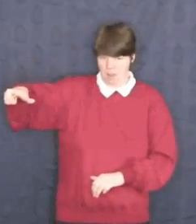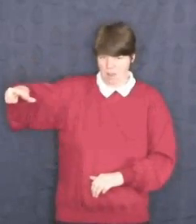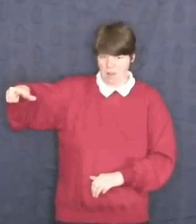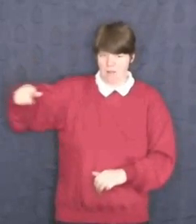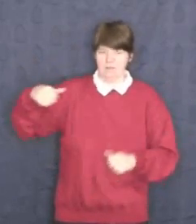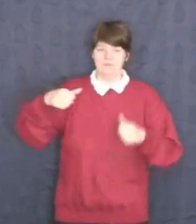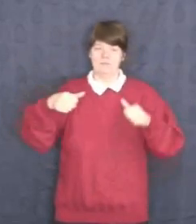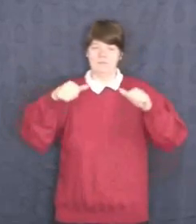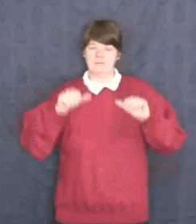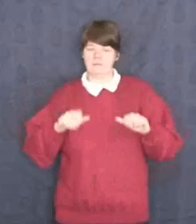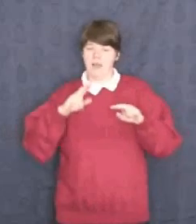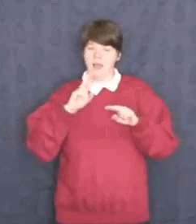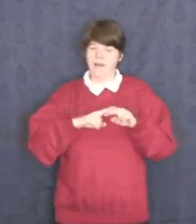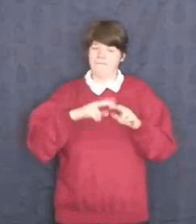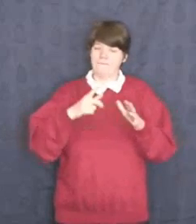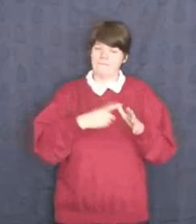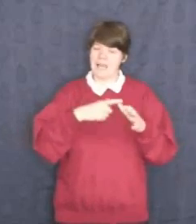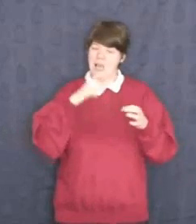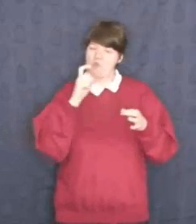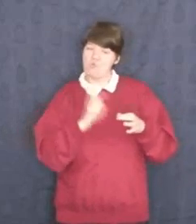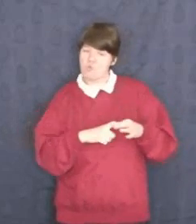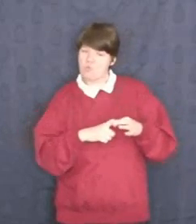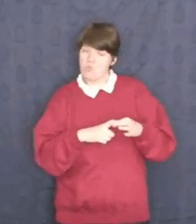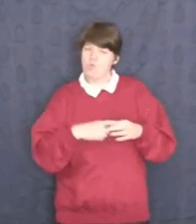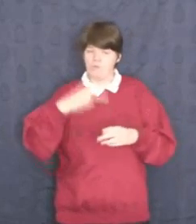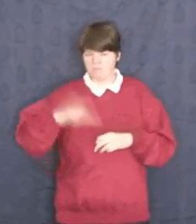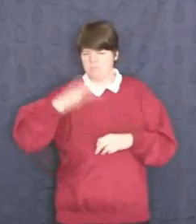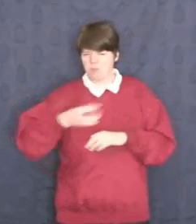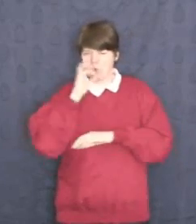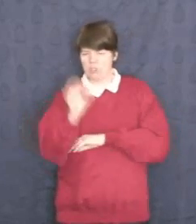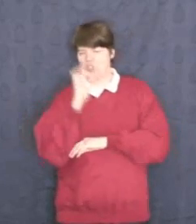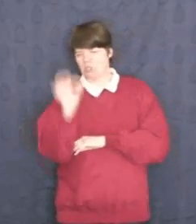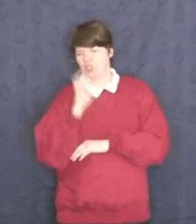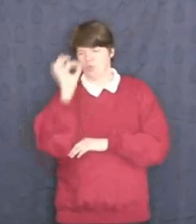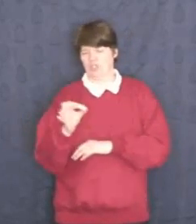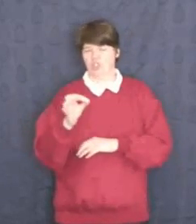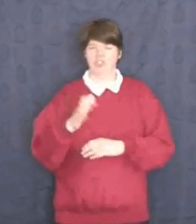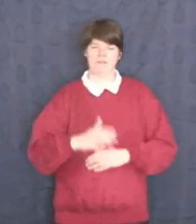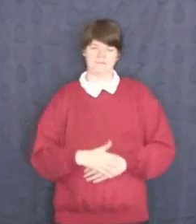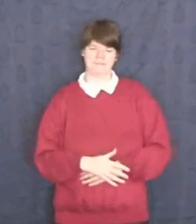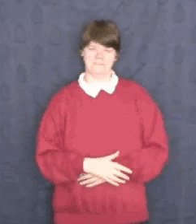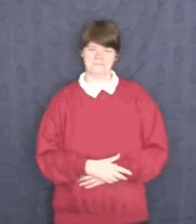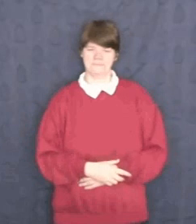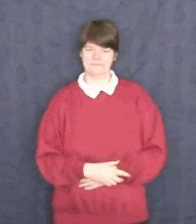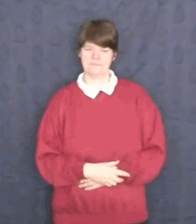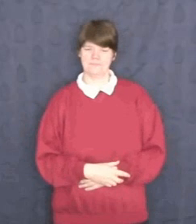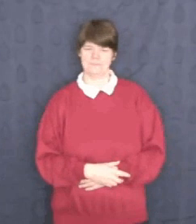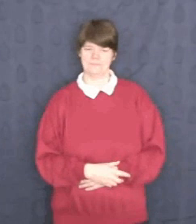Lastly, FAQs, Frequently Asked Questions.-Sank,.sank.edu. Let's get